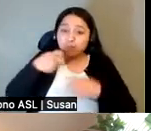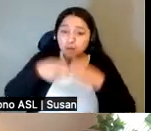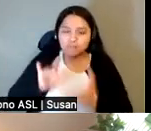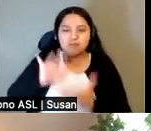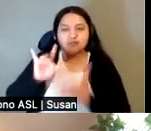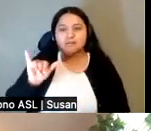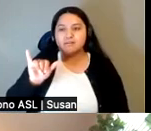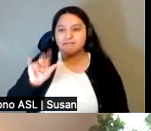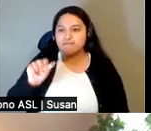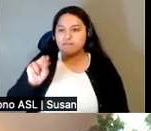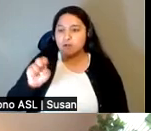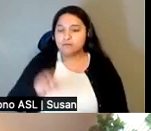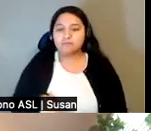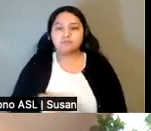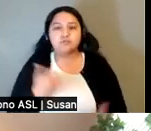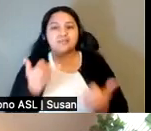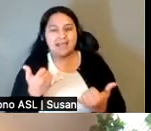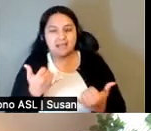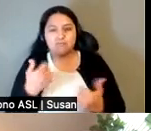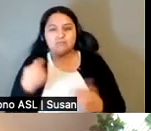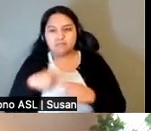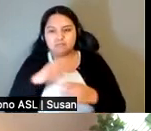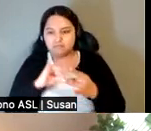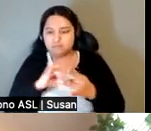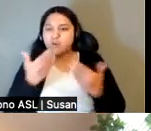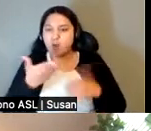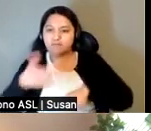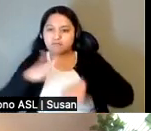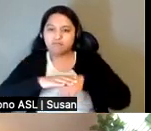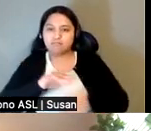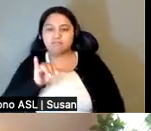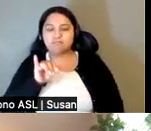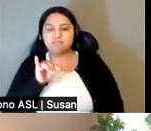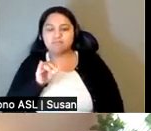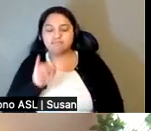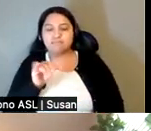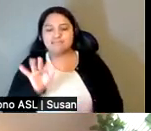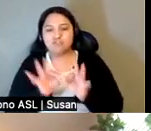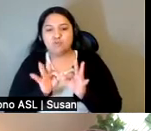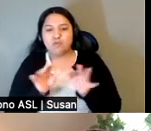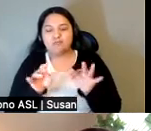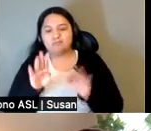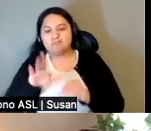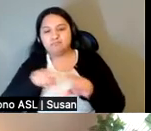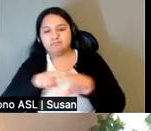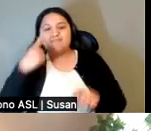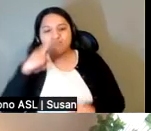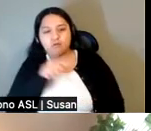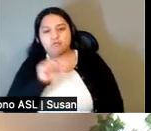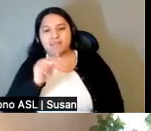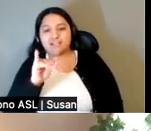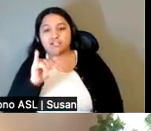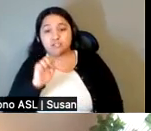Yvonne, si puede aprender la función de interpretación solo para Angie, por favor. Yvonne, if you can activate the interpretation